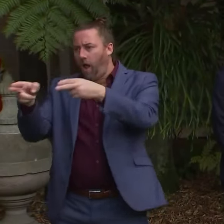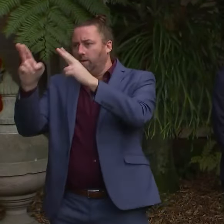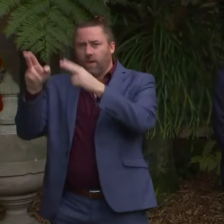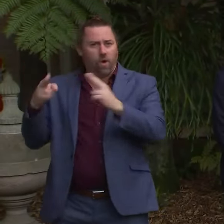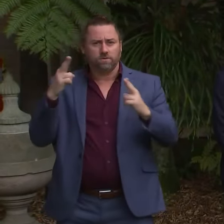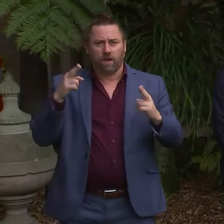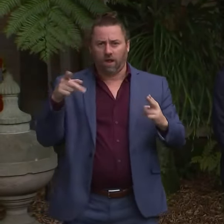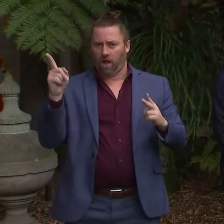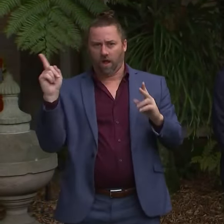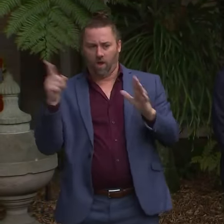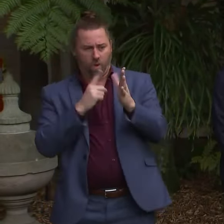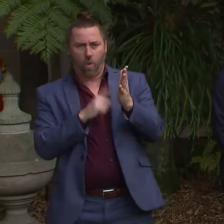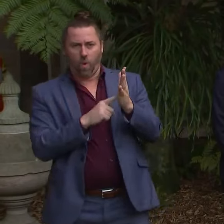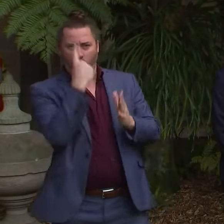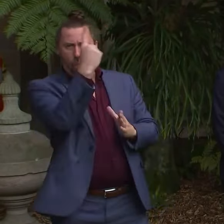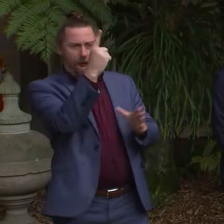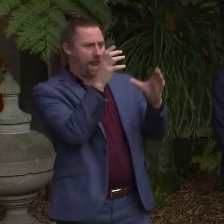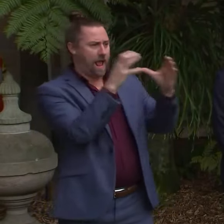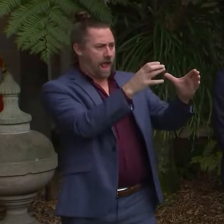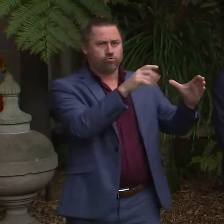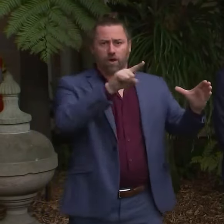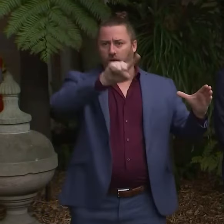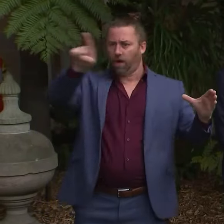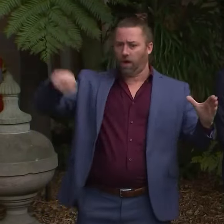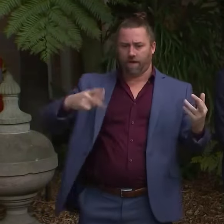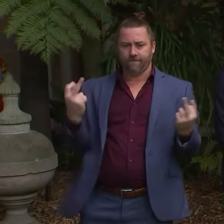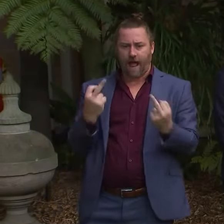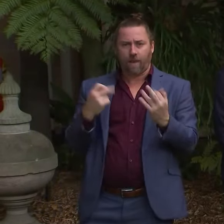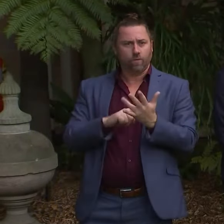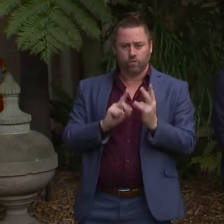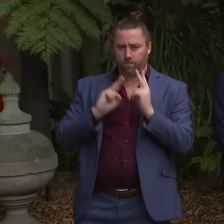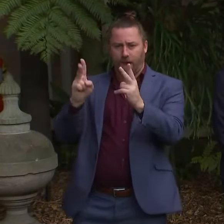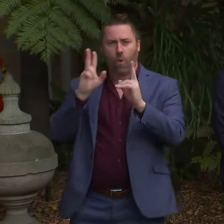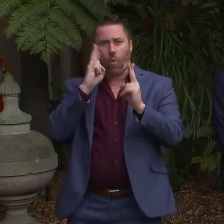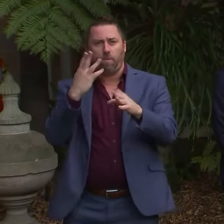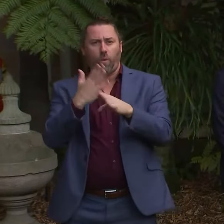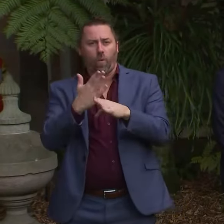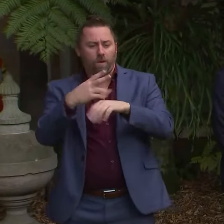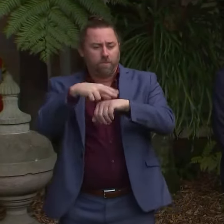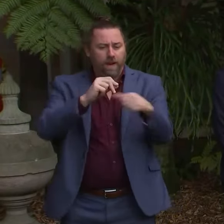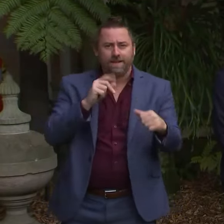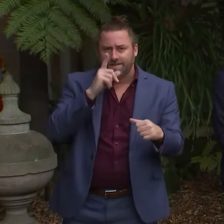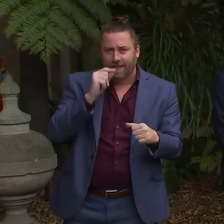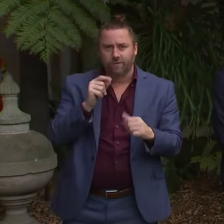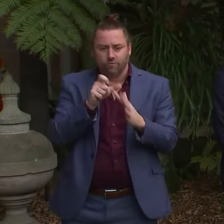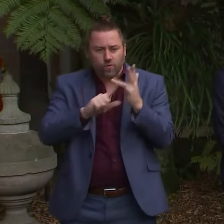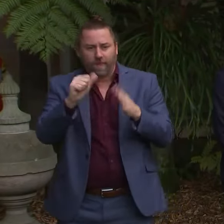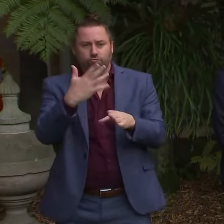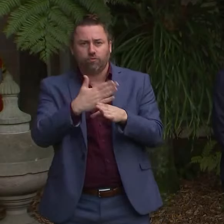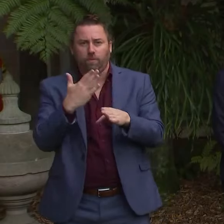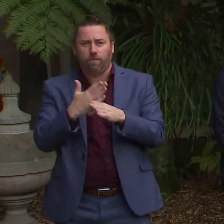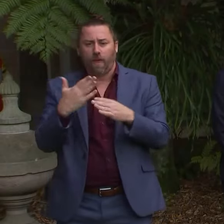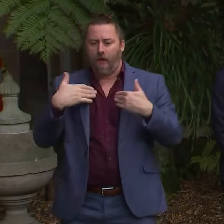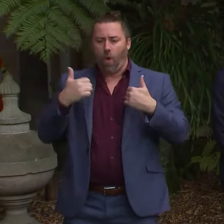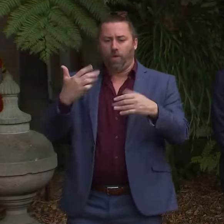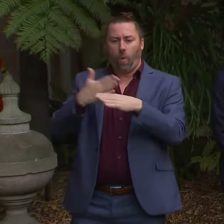hospitals and on the streets. So, you know, it is, I think, a very, very good